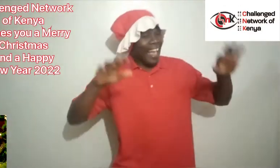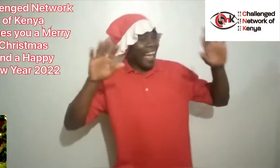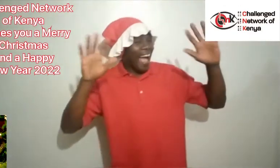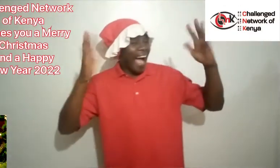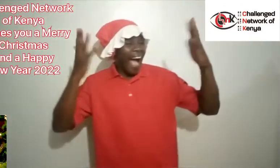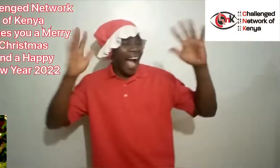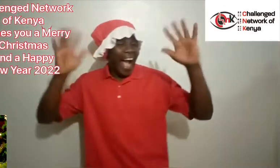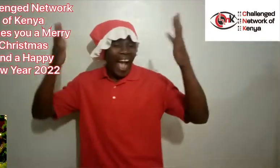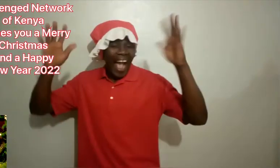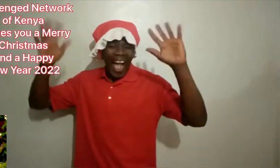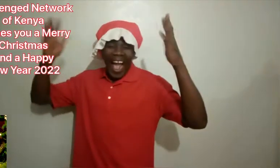Yay!